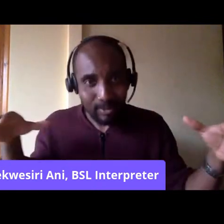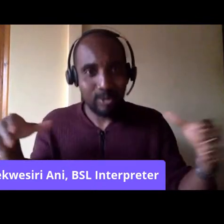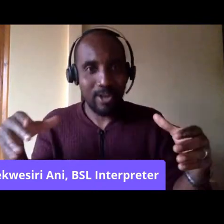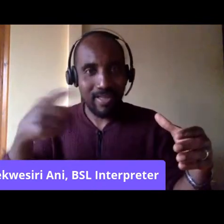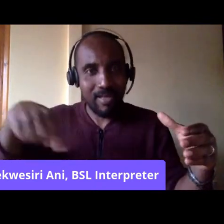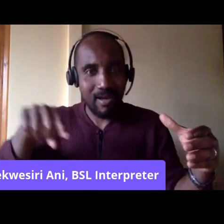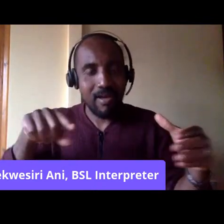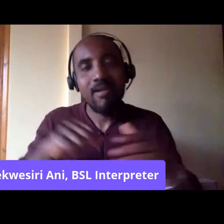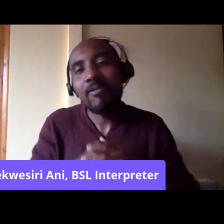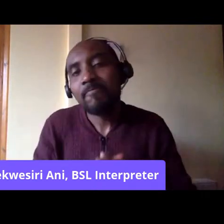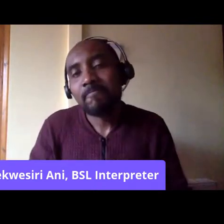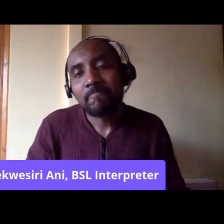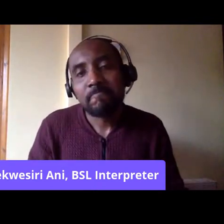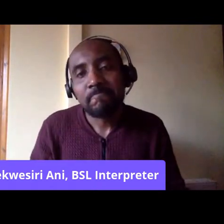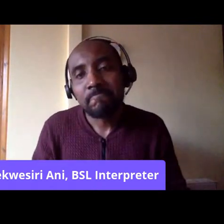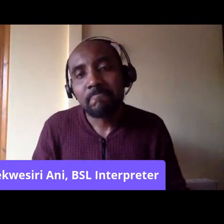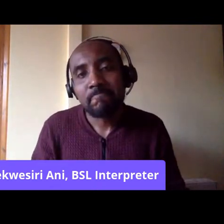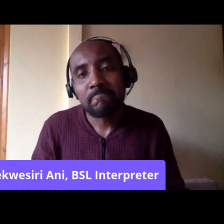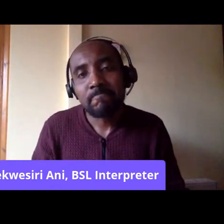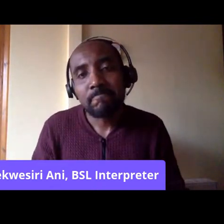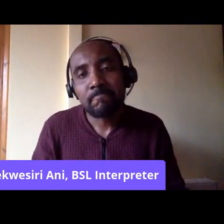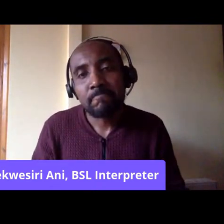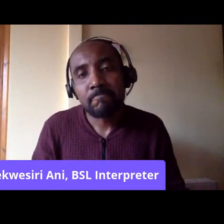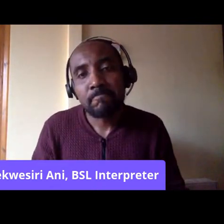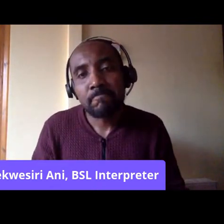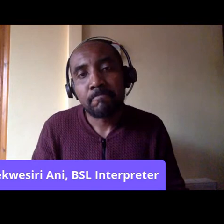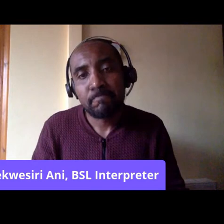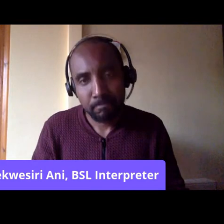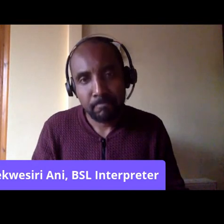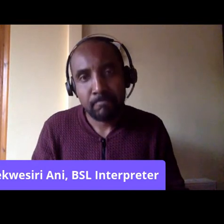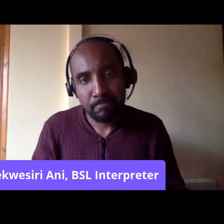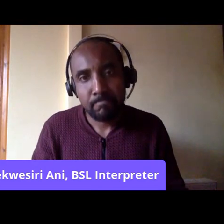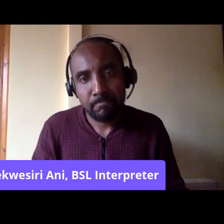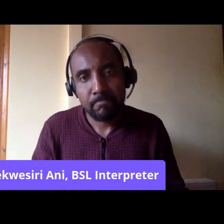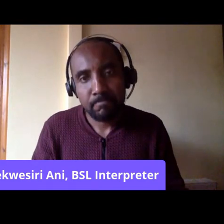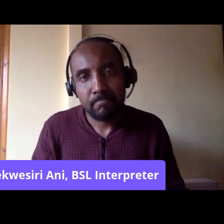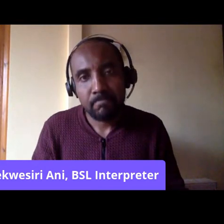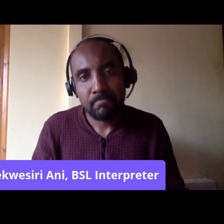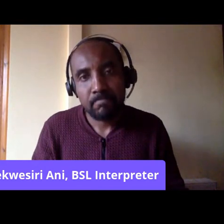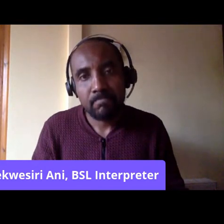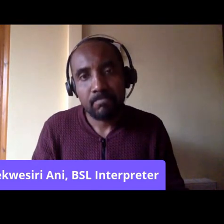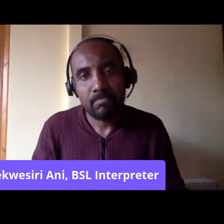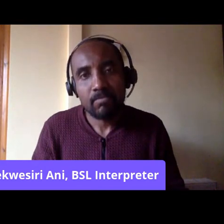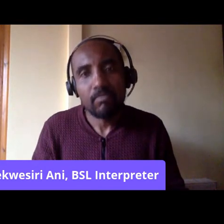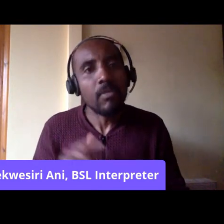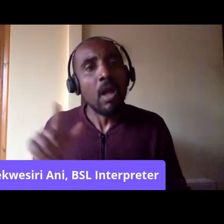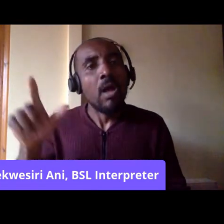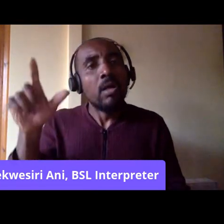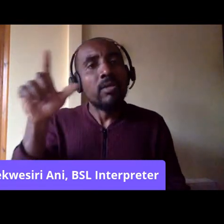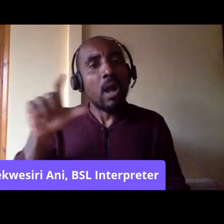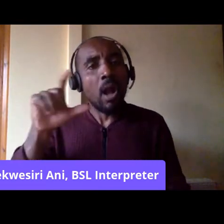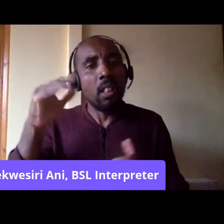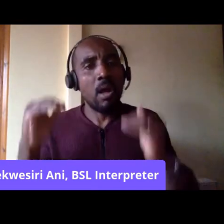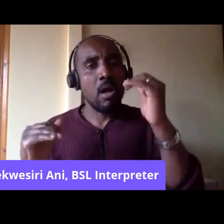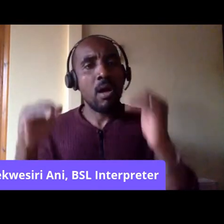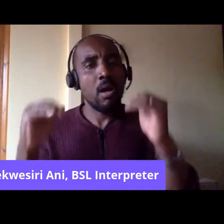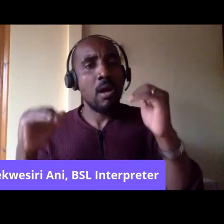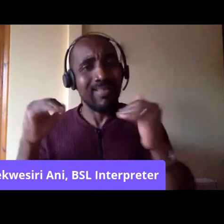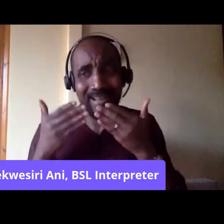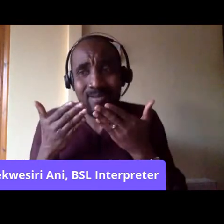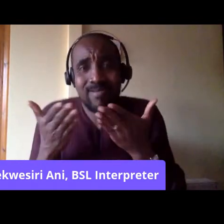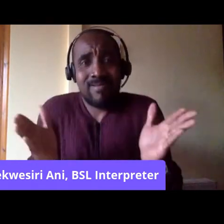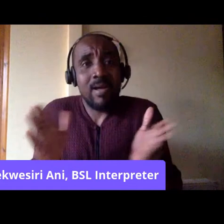by, because of the inadvertent effect of opening up the colour bar, that's meant that there's been people of different races who have been different